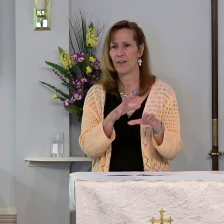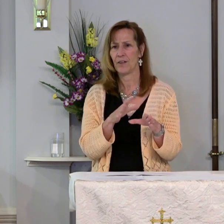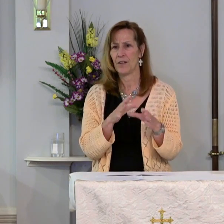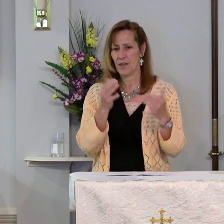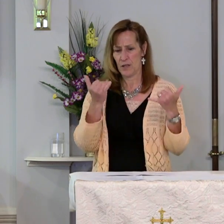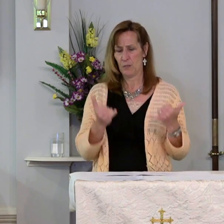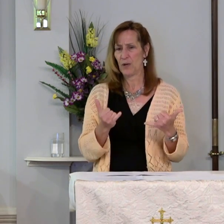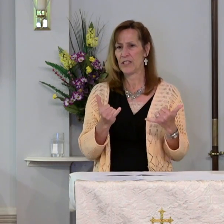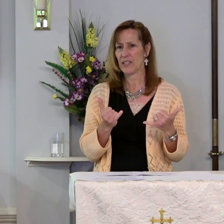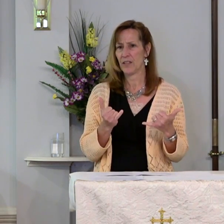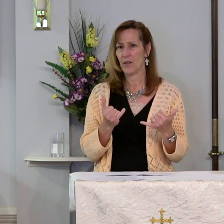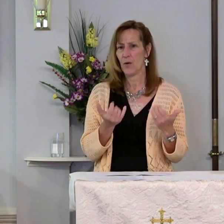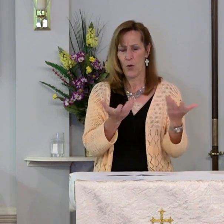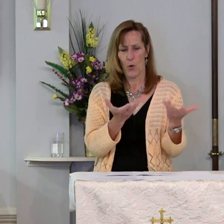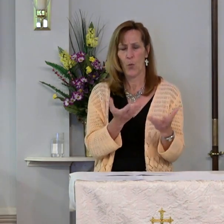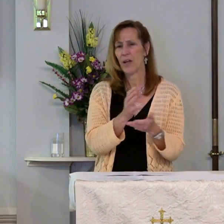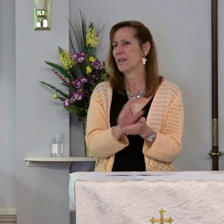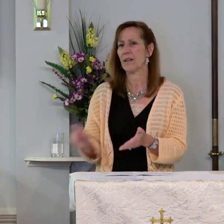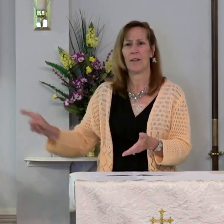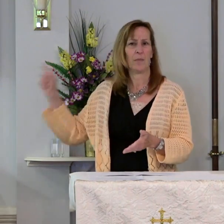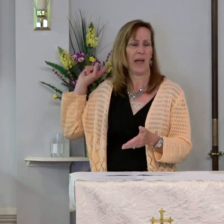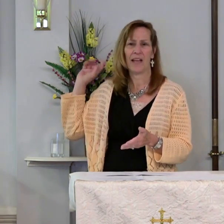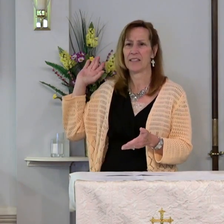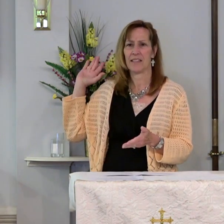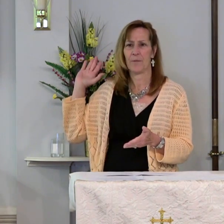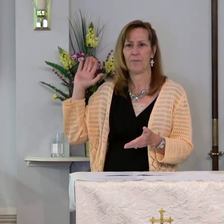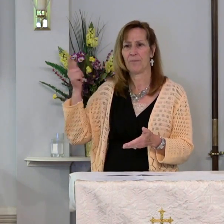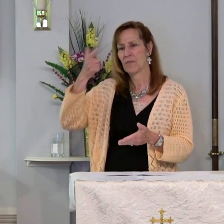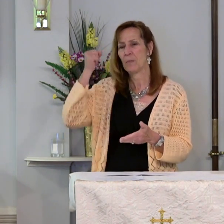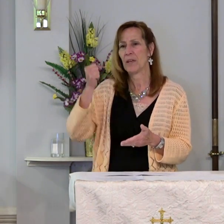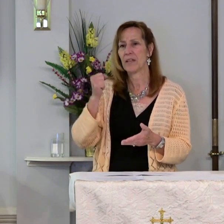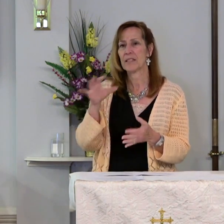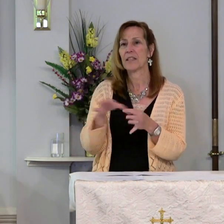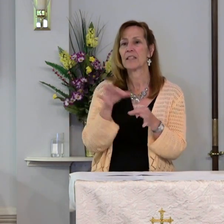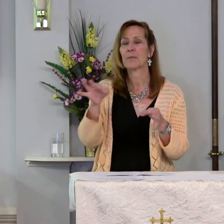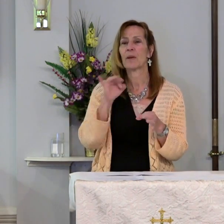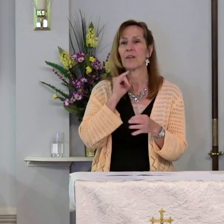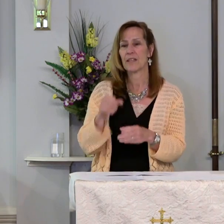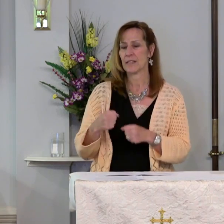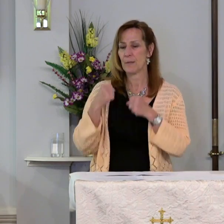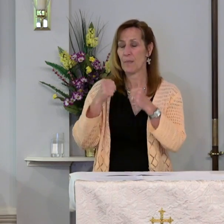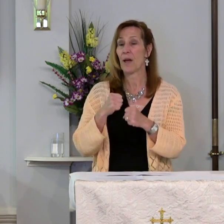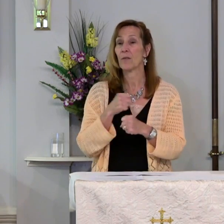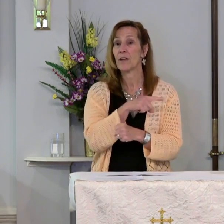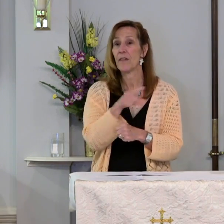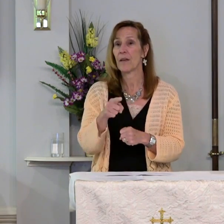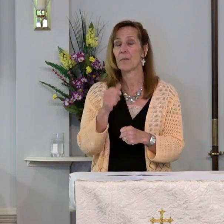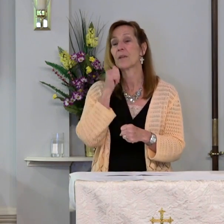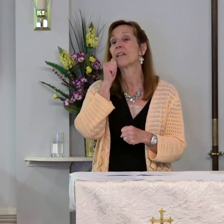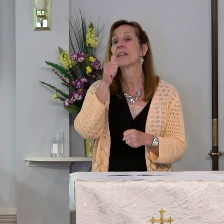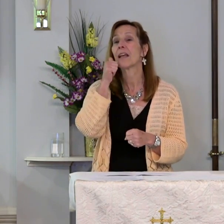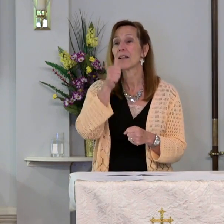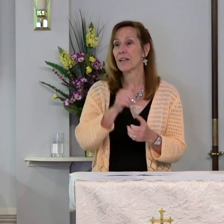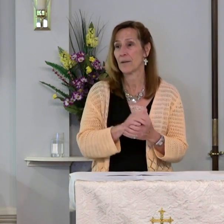nor long for the past because the Spirit is empowering them daily.